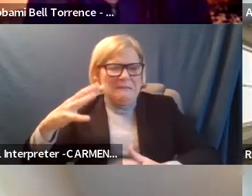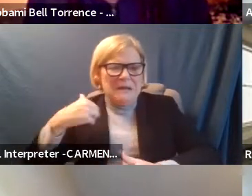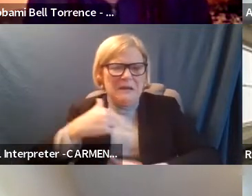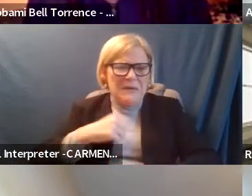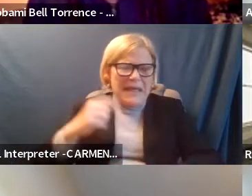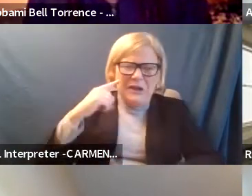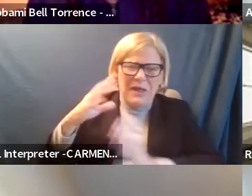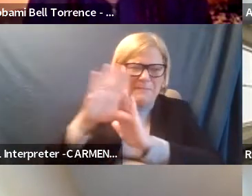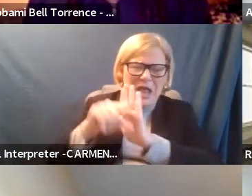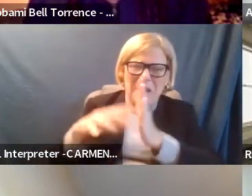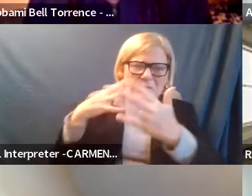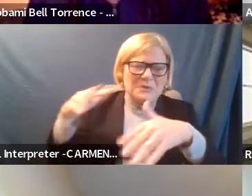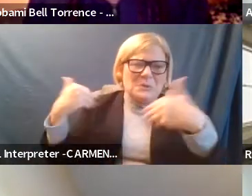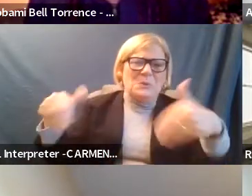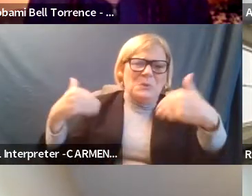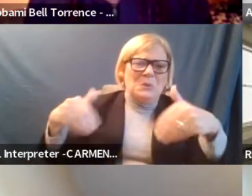Yeah.